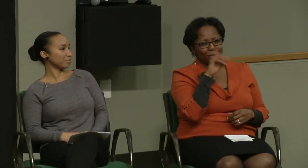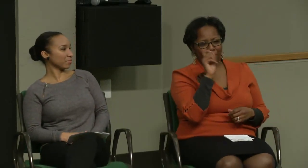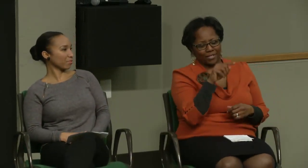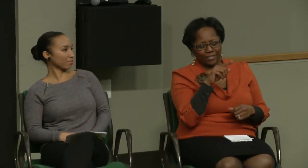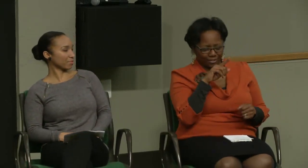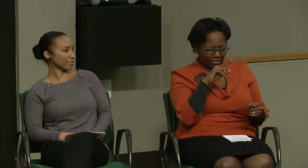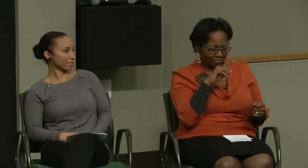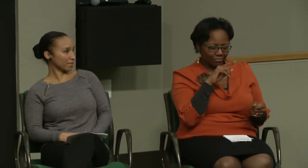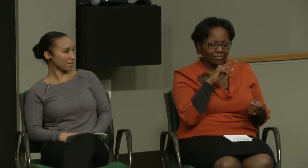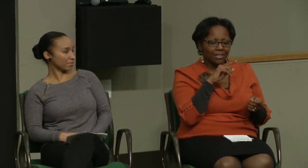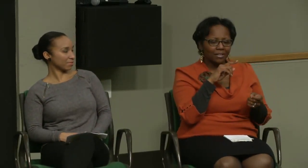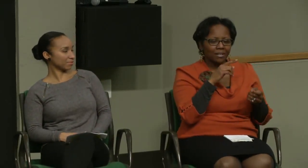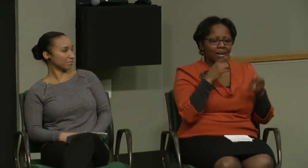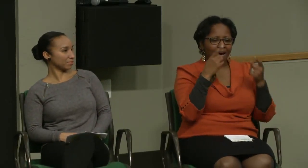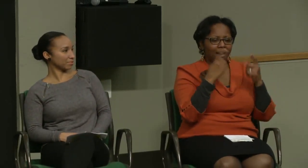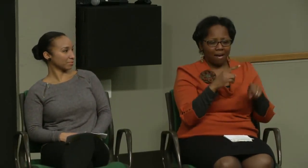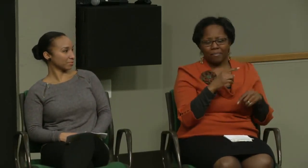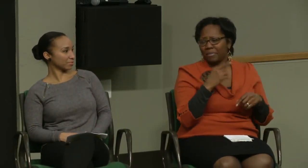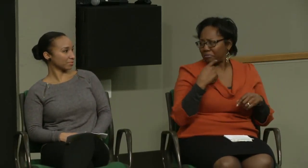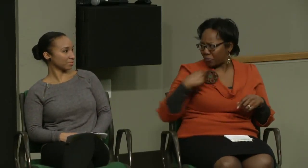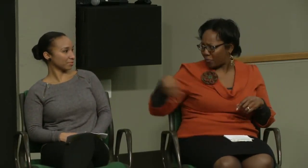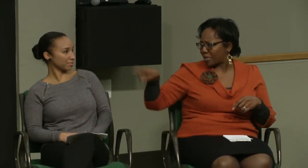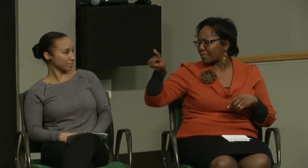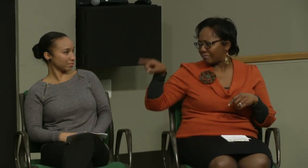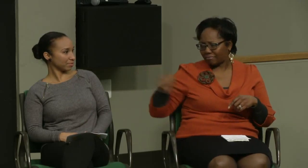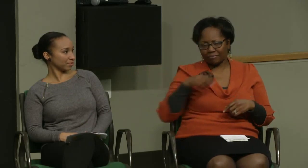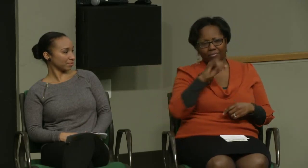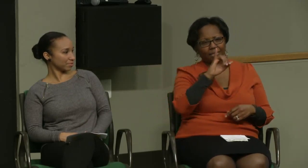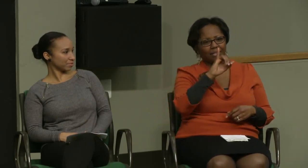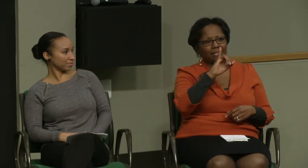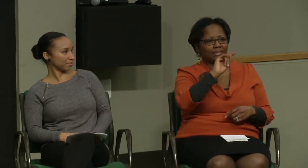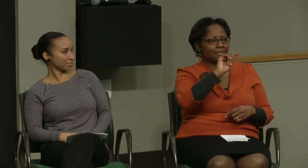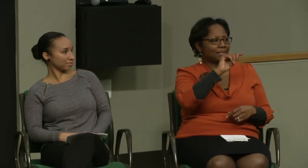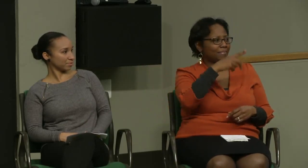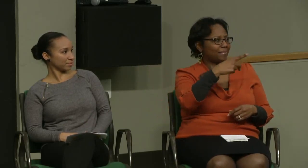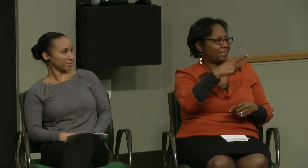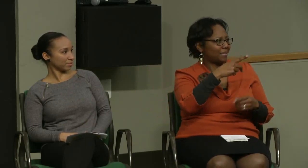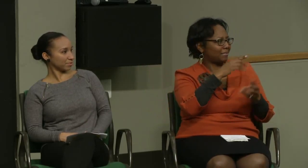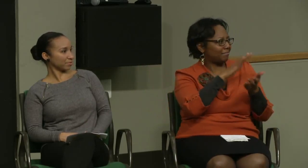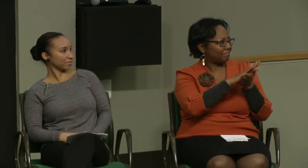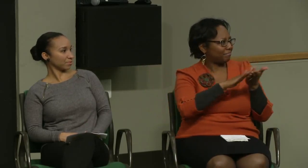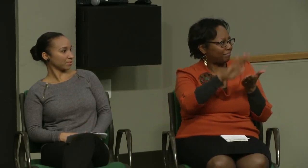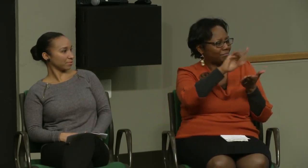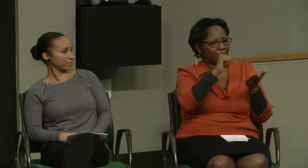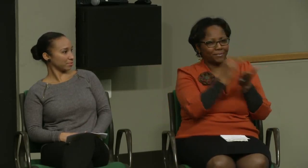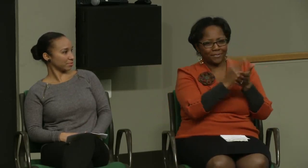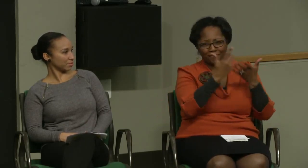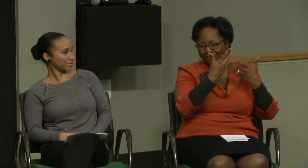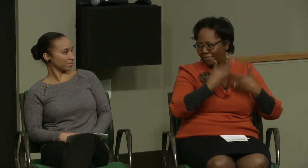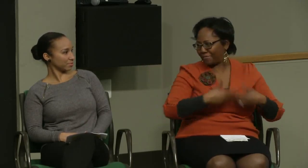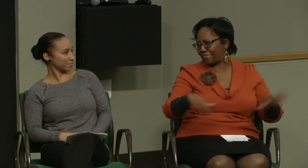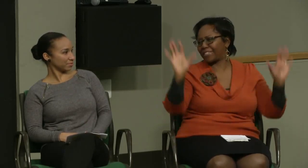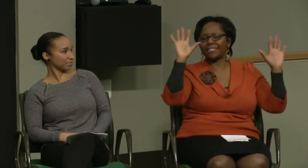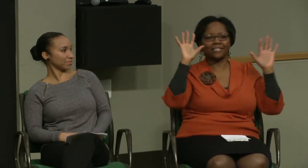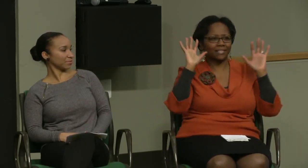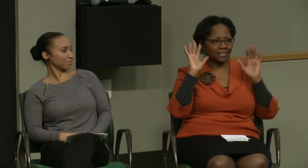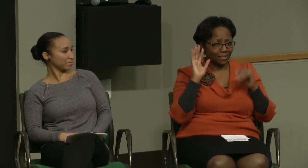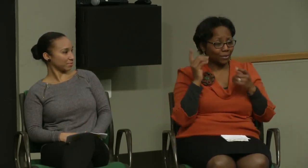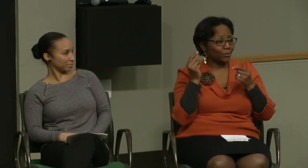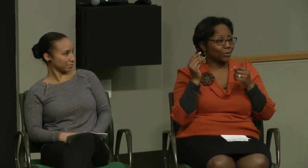It's a really interesting question. It just so happened that all of us had gone through an interpreter training program, and